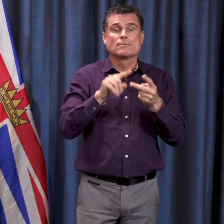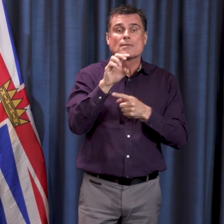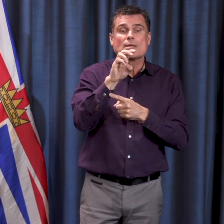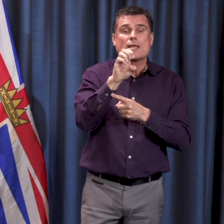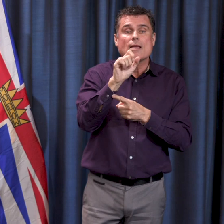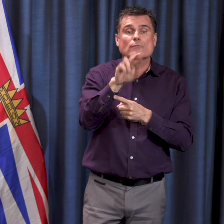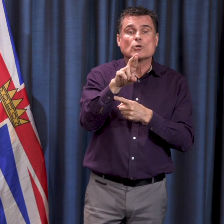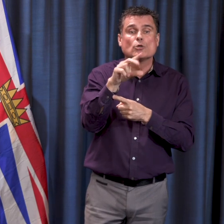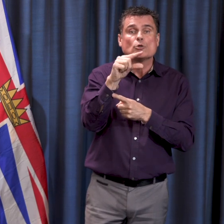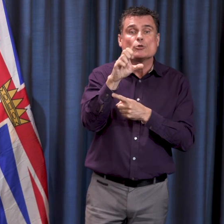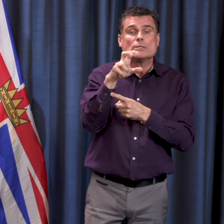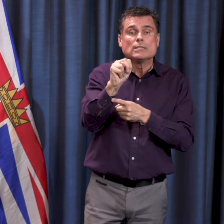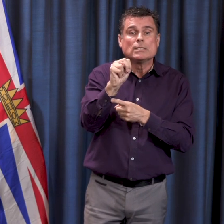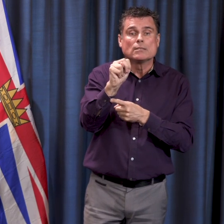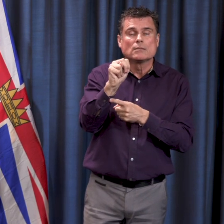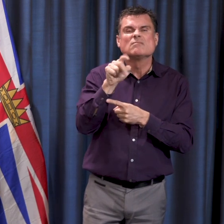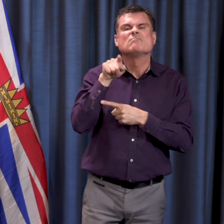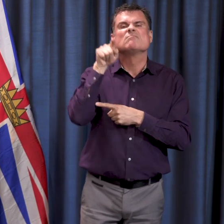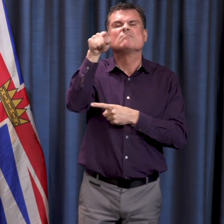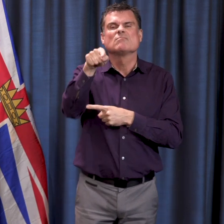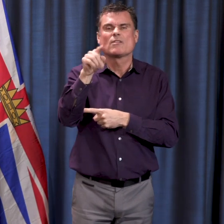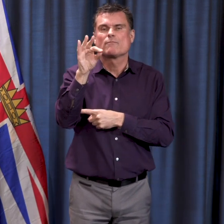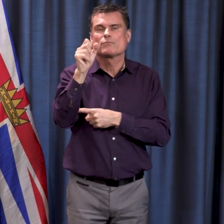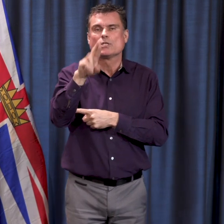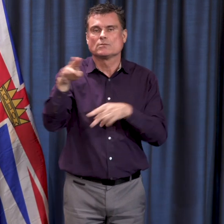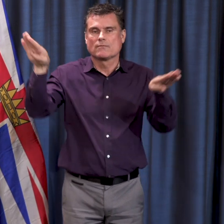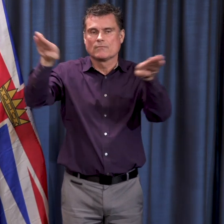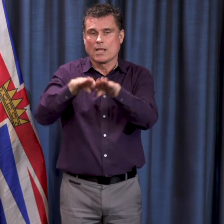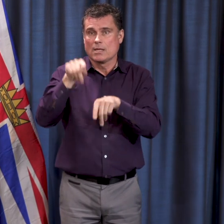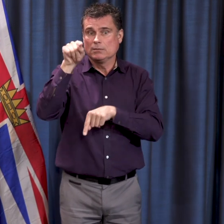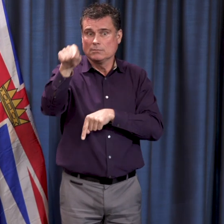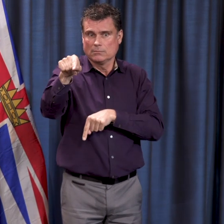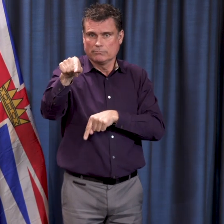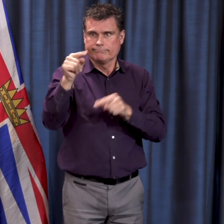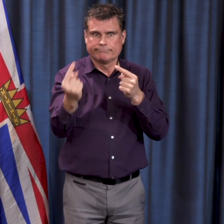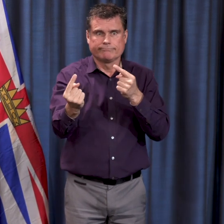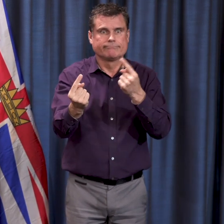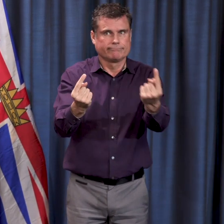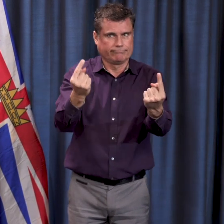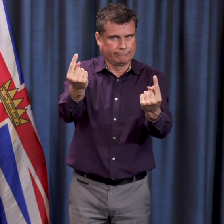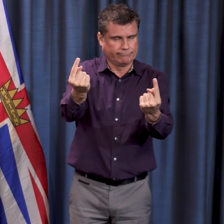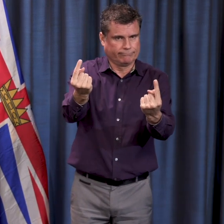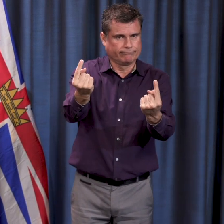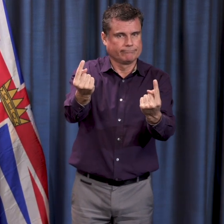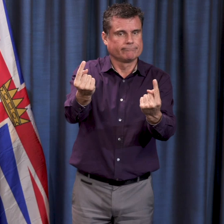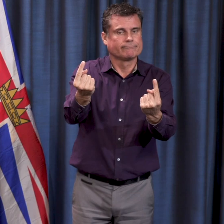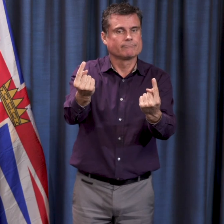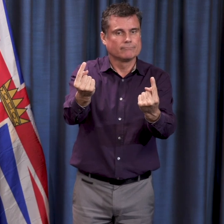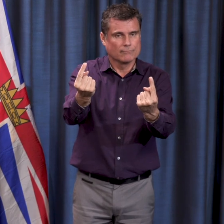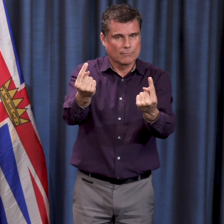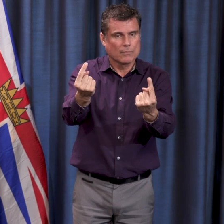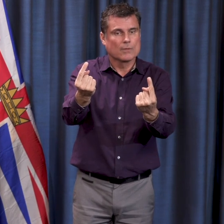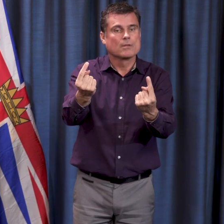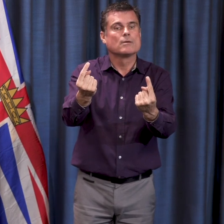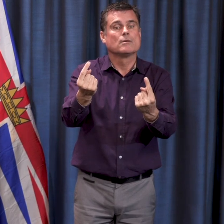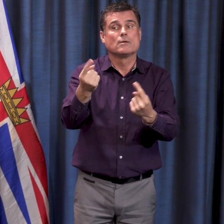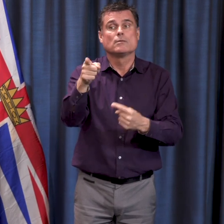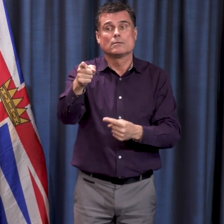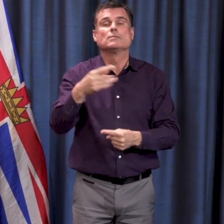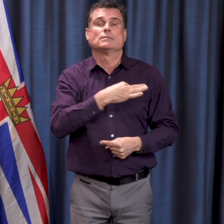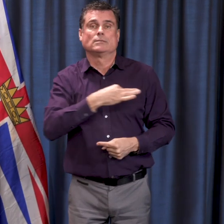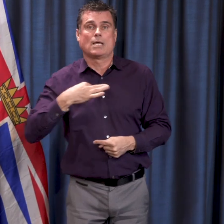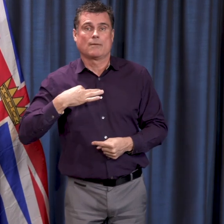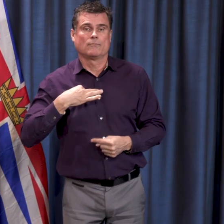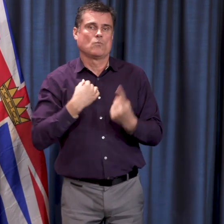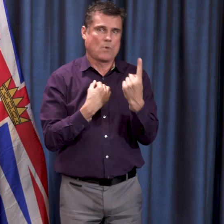single person, a staff person and a resident, in the case of Evergreen Heights, have tested positive. And the